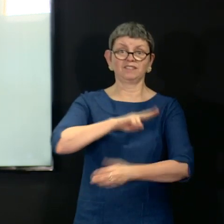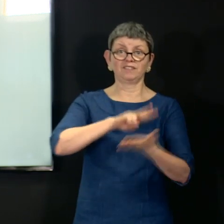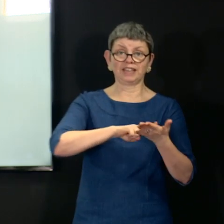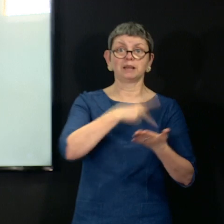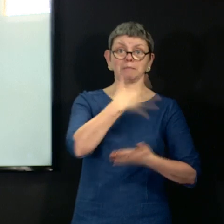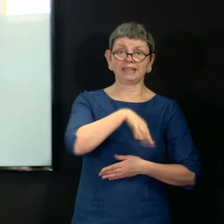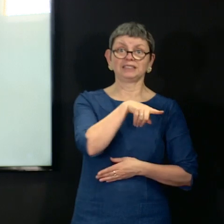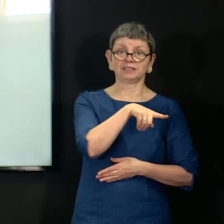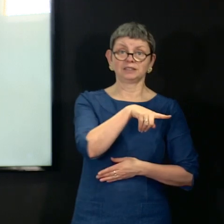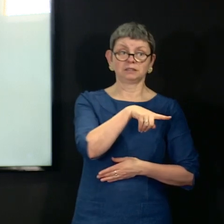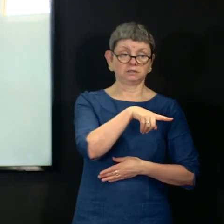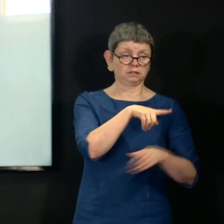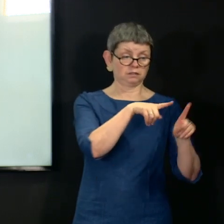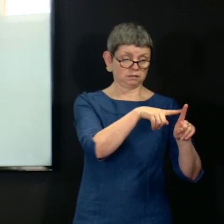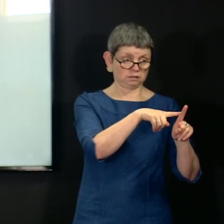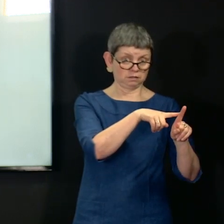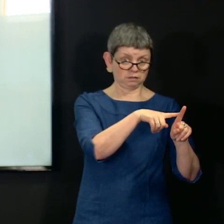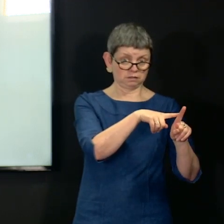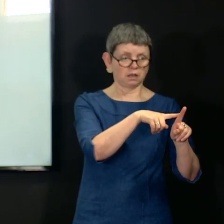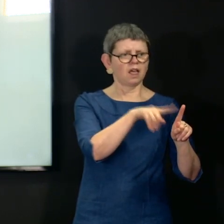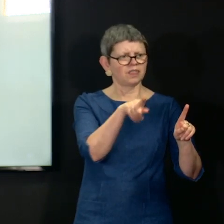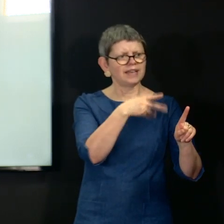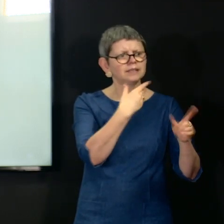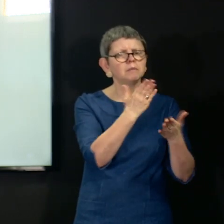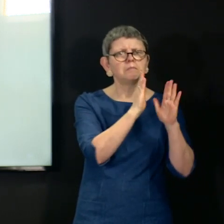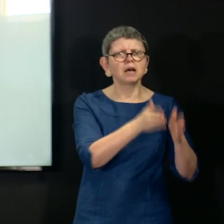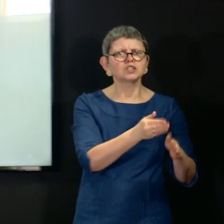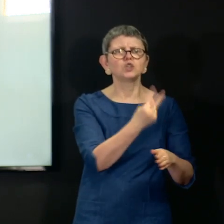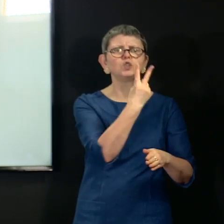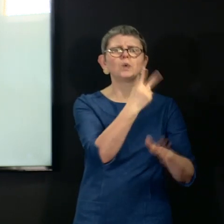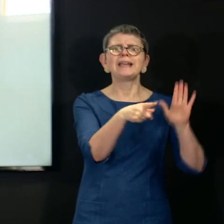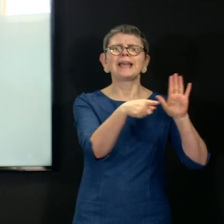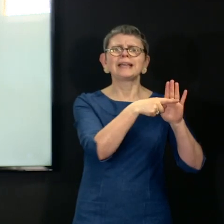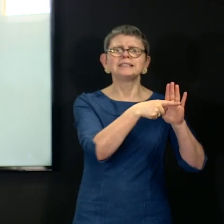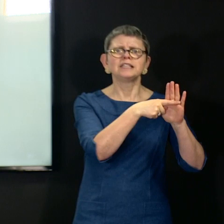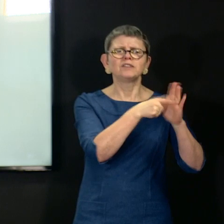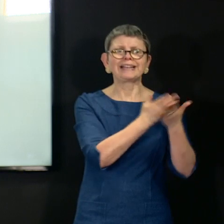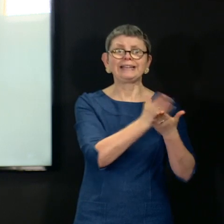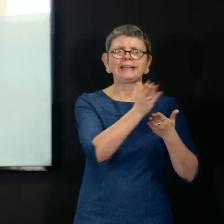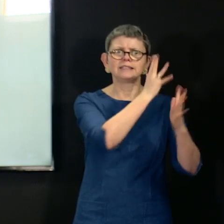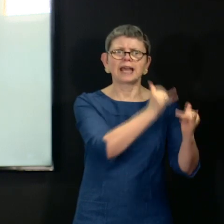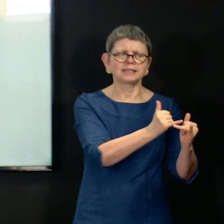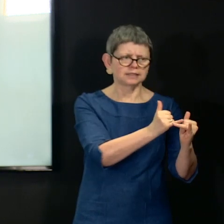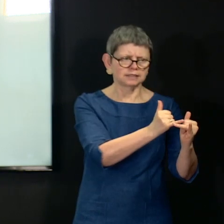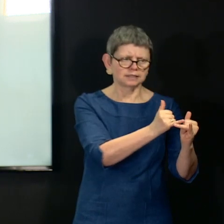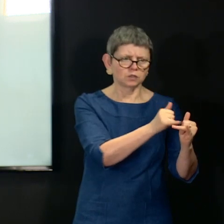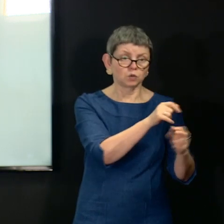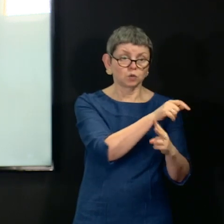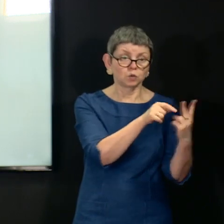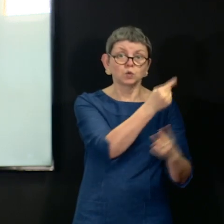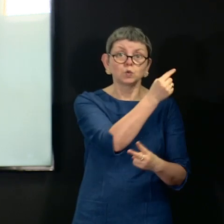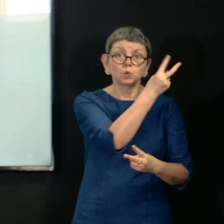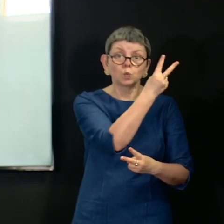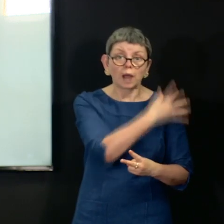in which instance they would need to have given two negative tests before that discharge. But any other admission to care homes